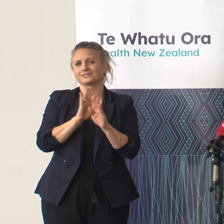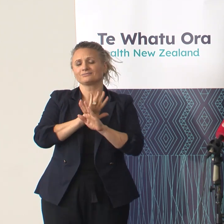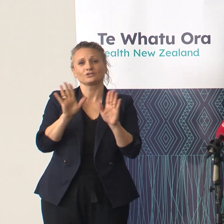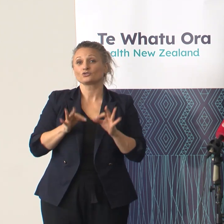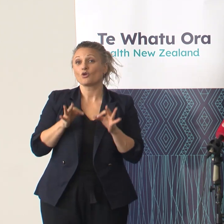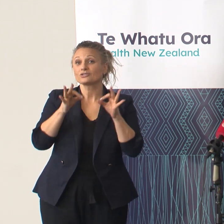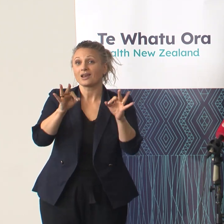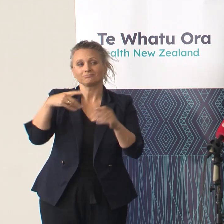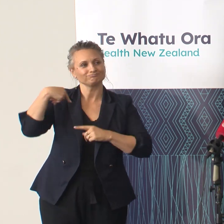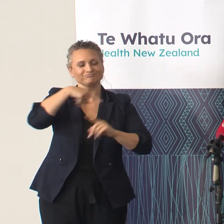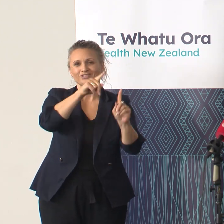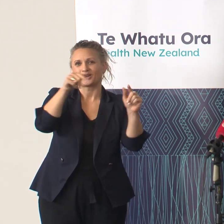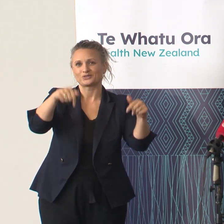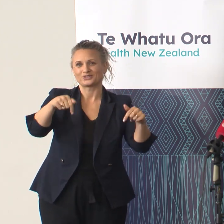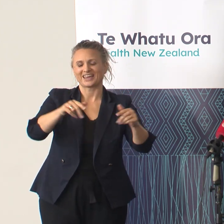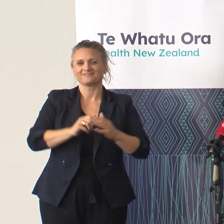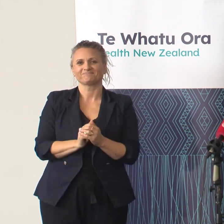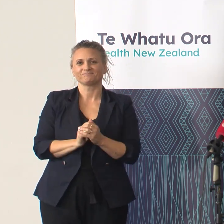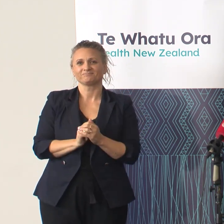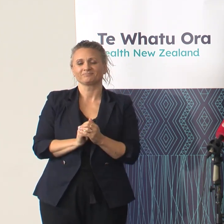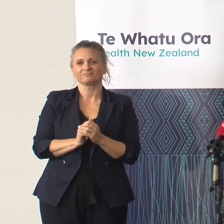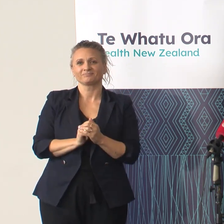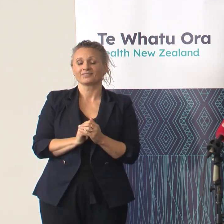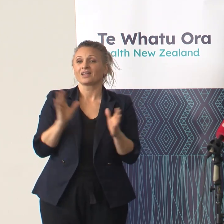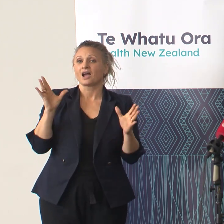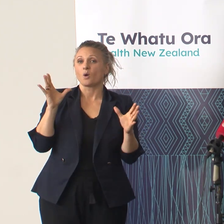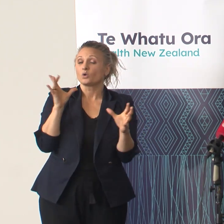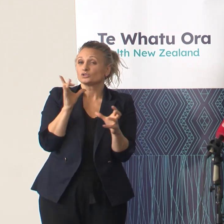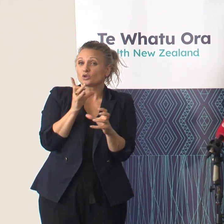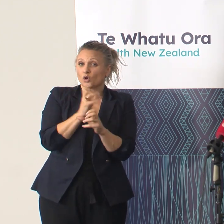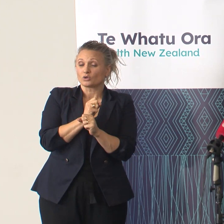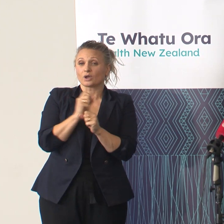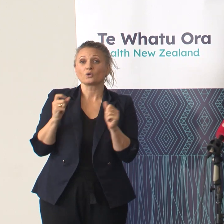In closing, I want to reiterate the simple things which count.